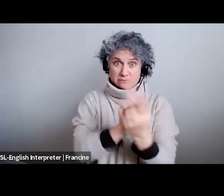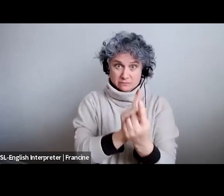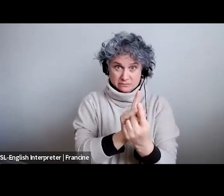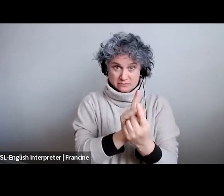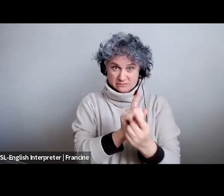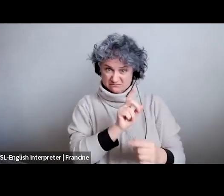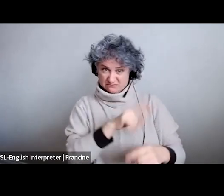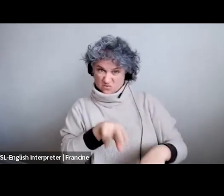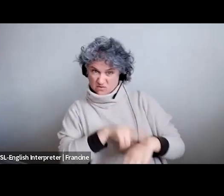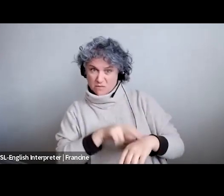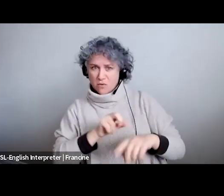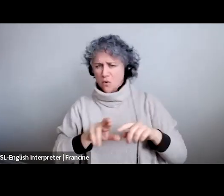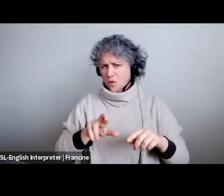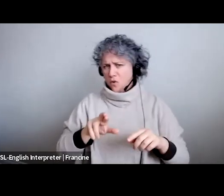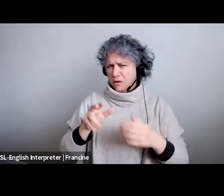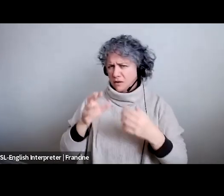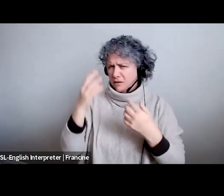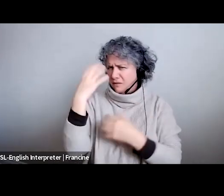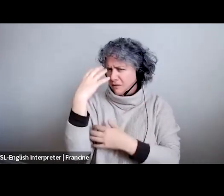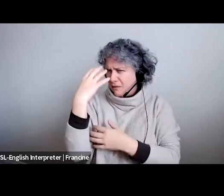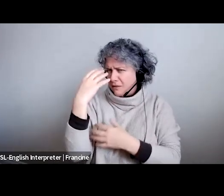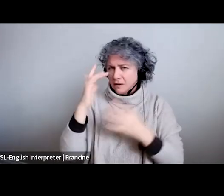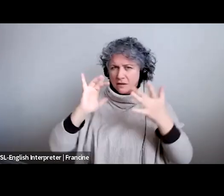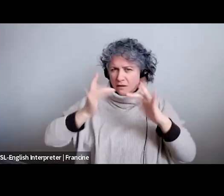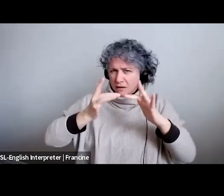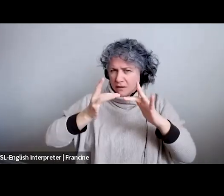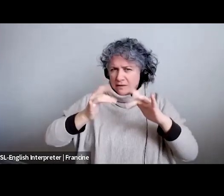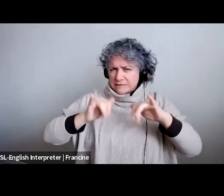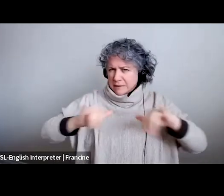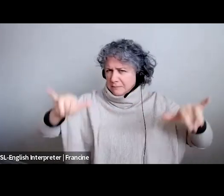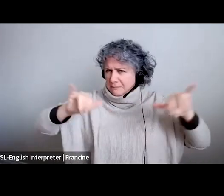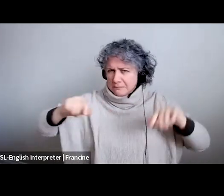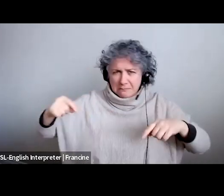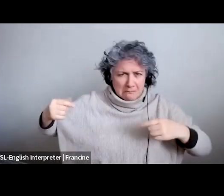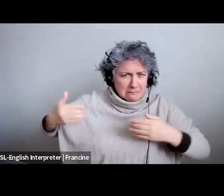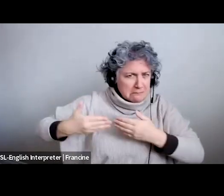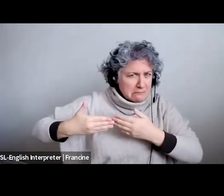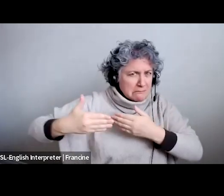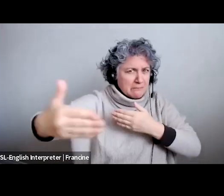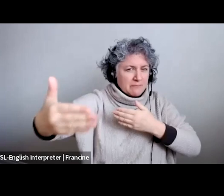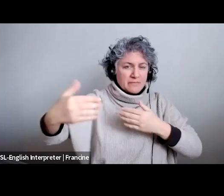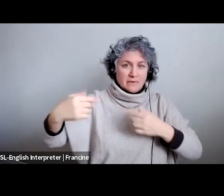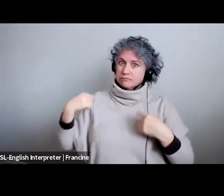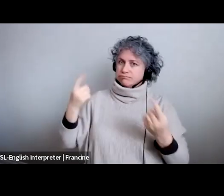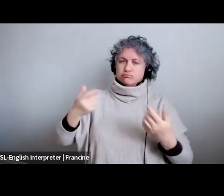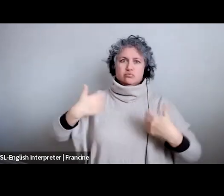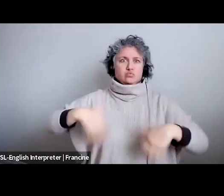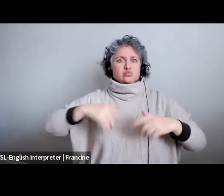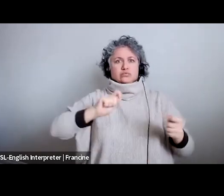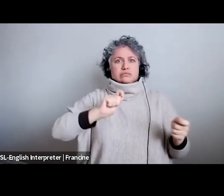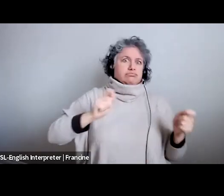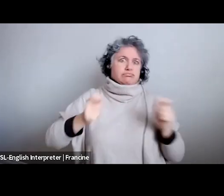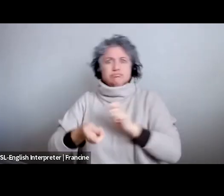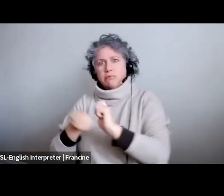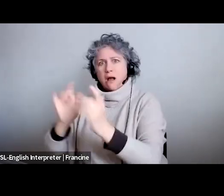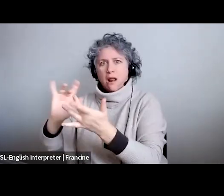there's a lot of disillusionment um especially given how much of a learning curve this has been for performers